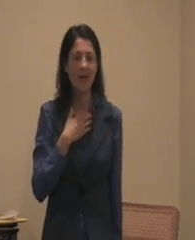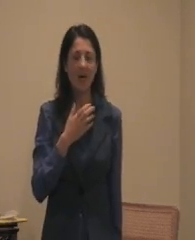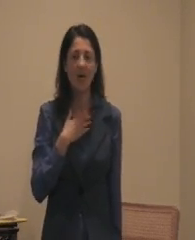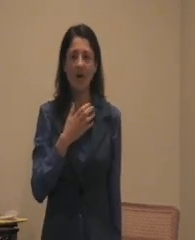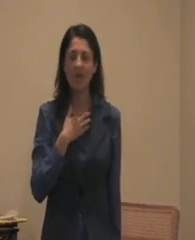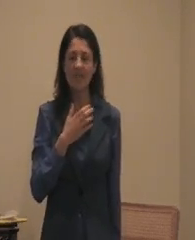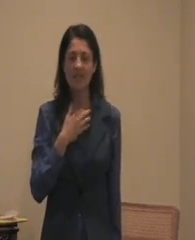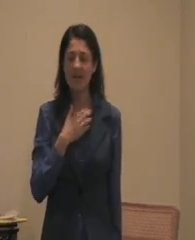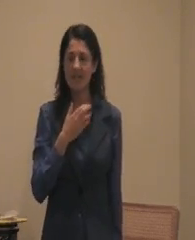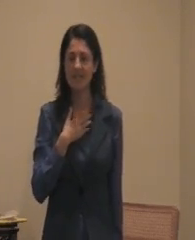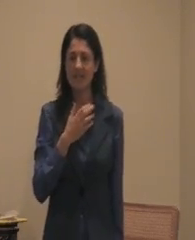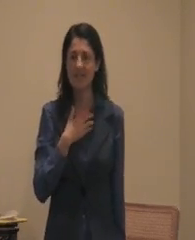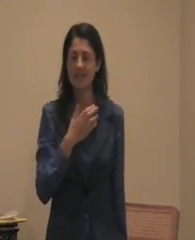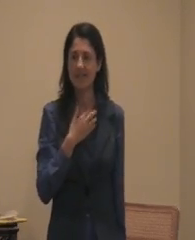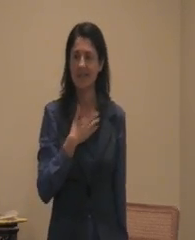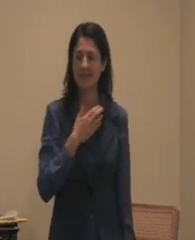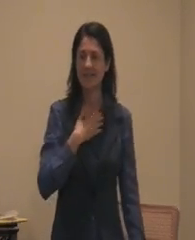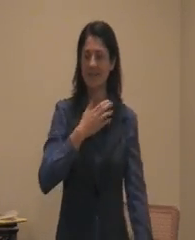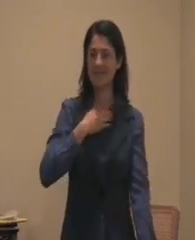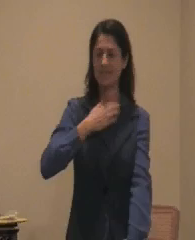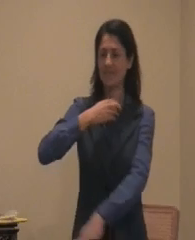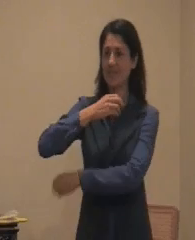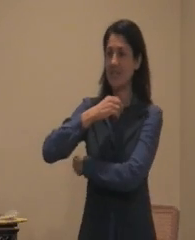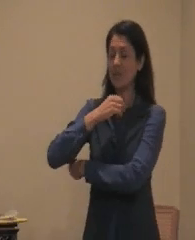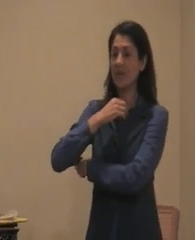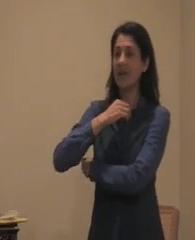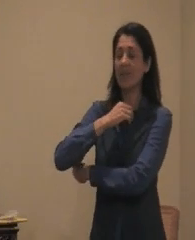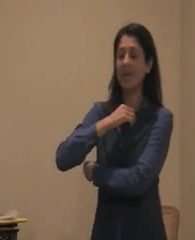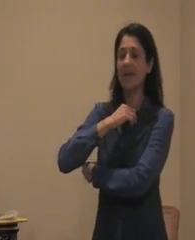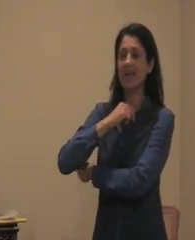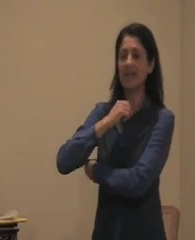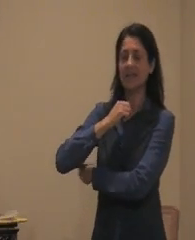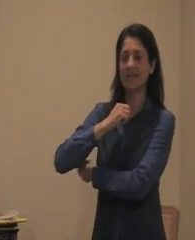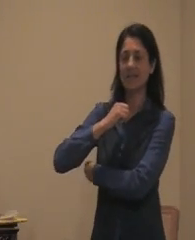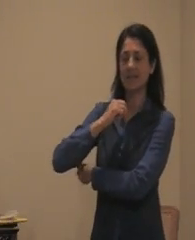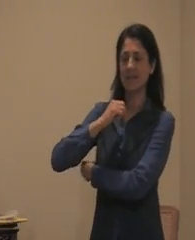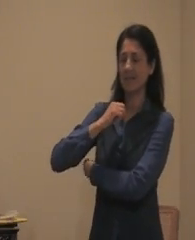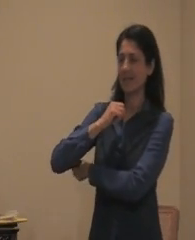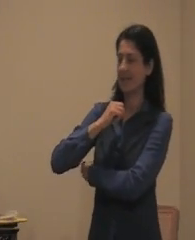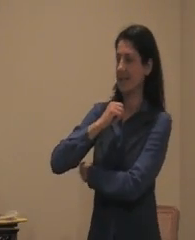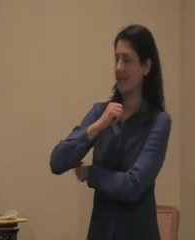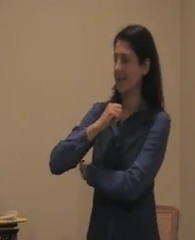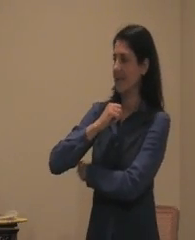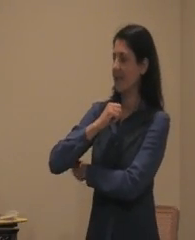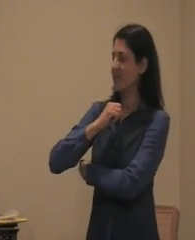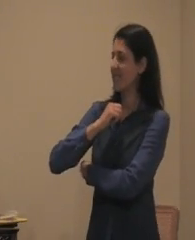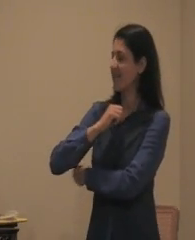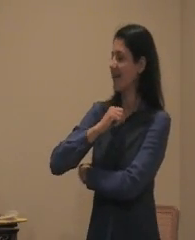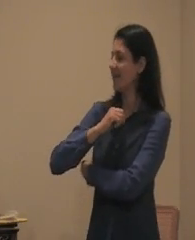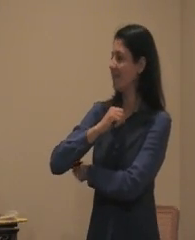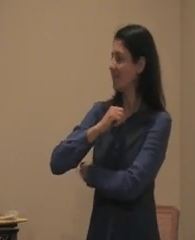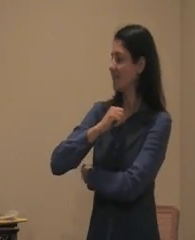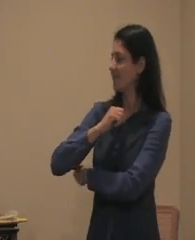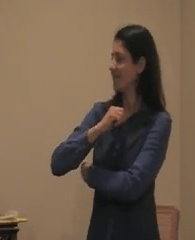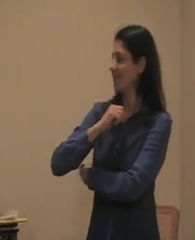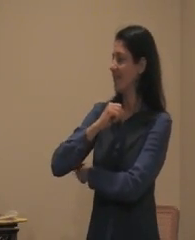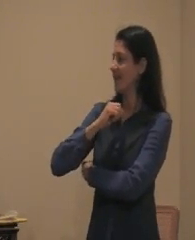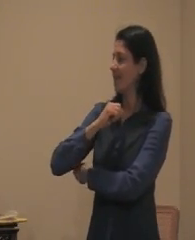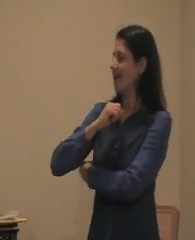all these toxins that don't belong in my body there was a time when I